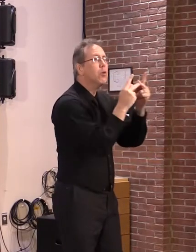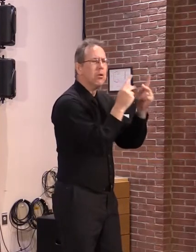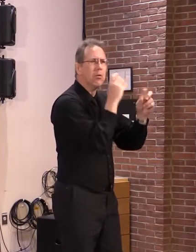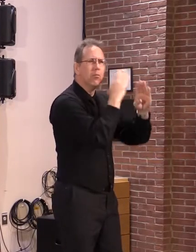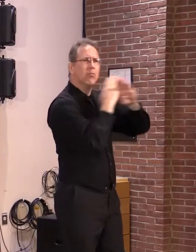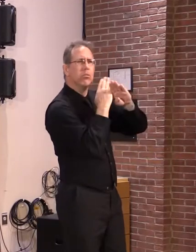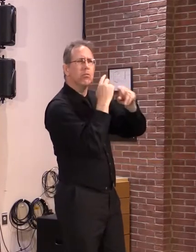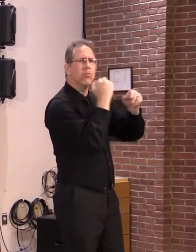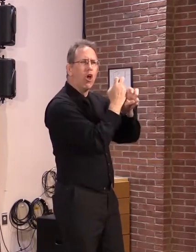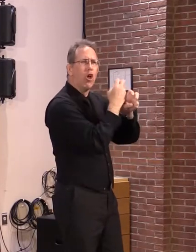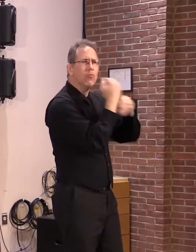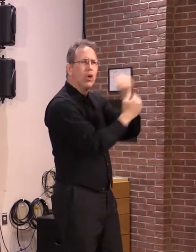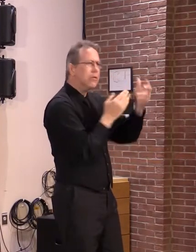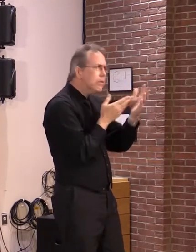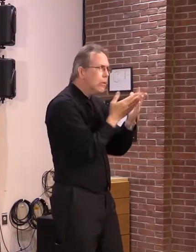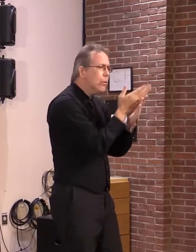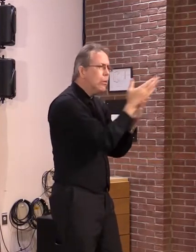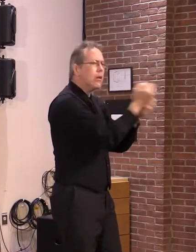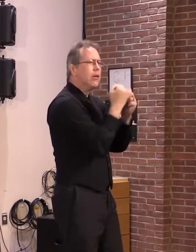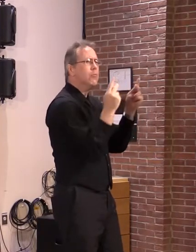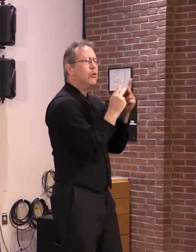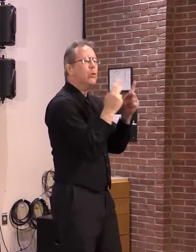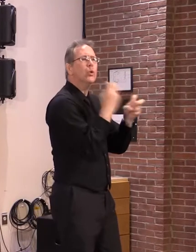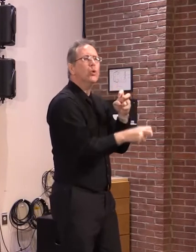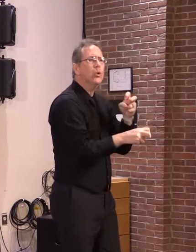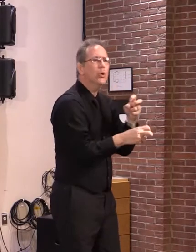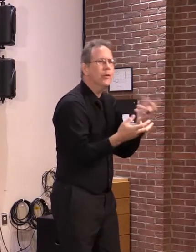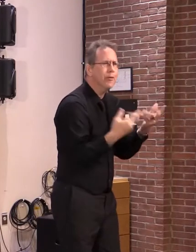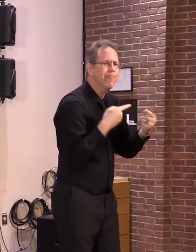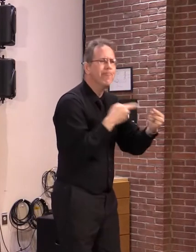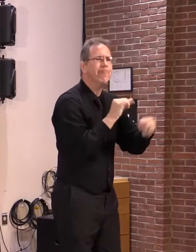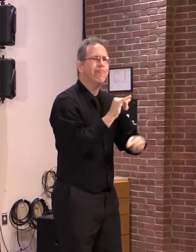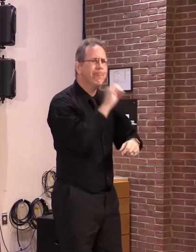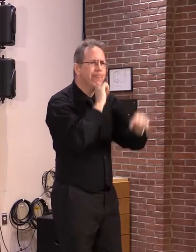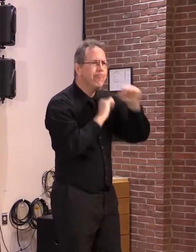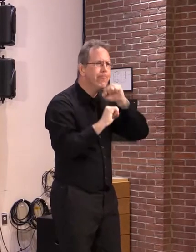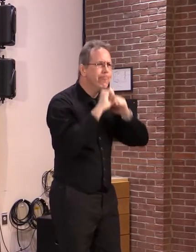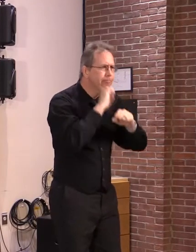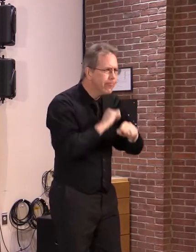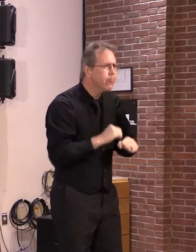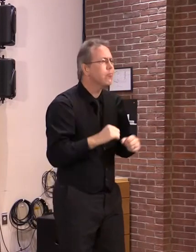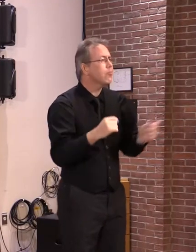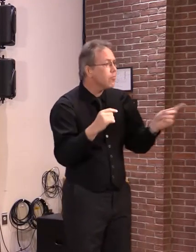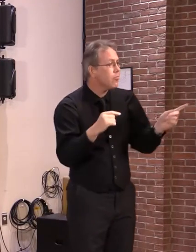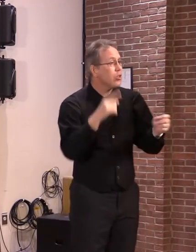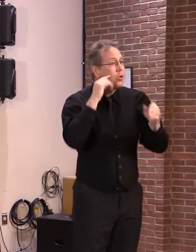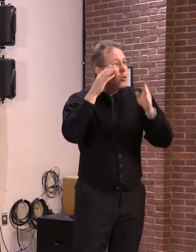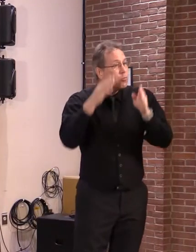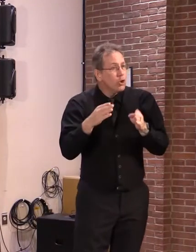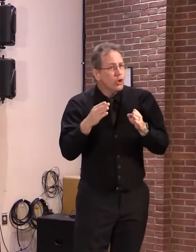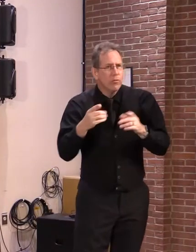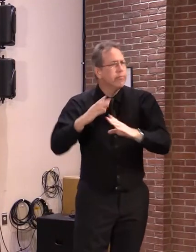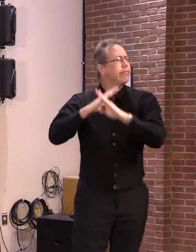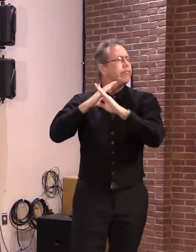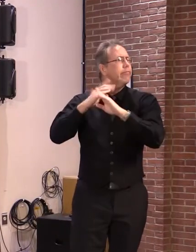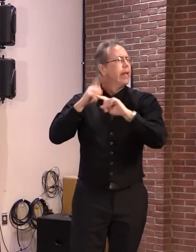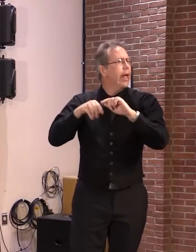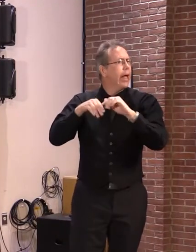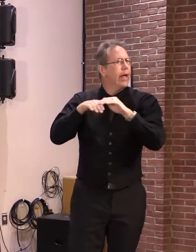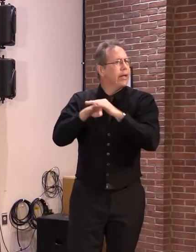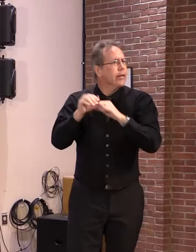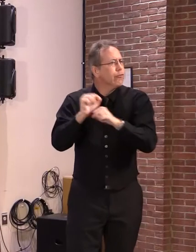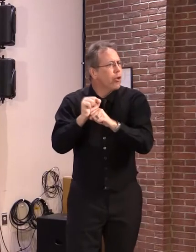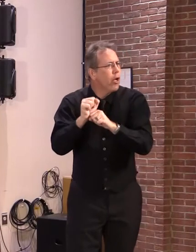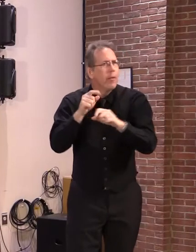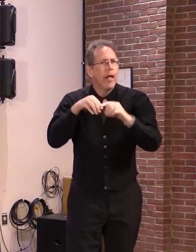groups of individuals, sometimes as few as one person to obstruct the community need for critical new homes. As